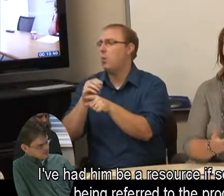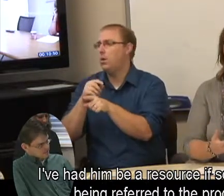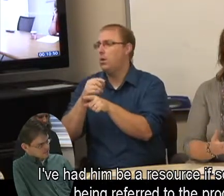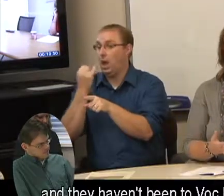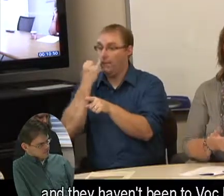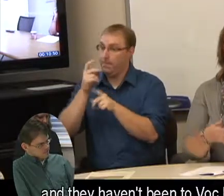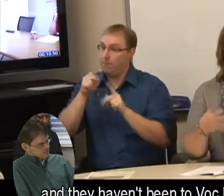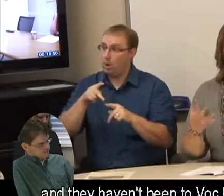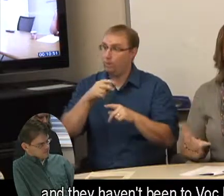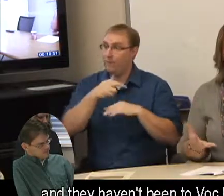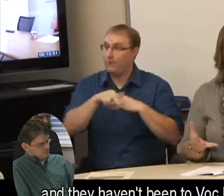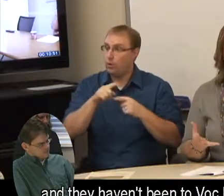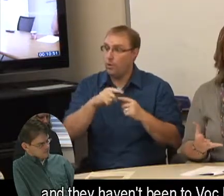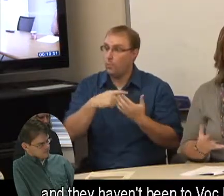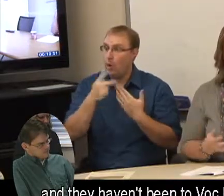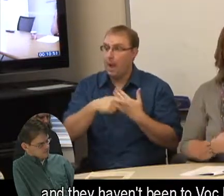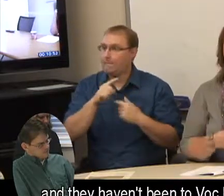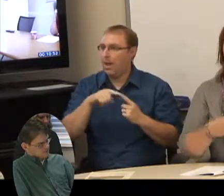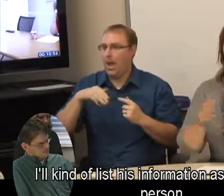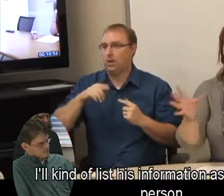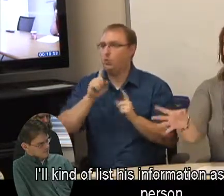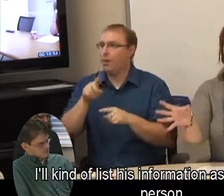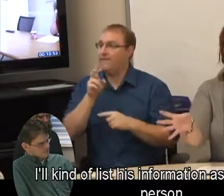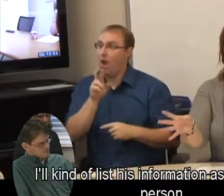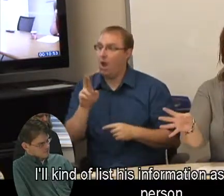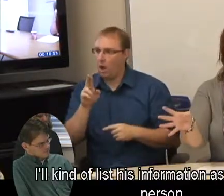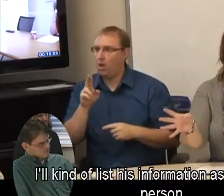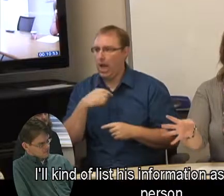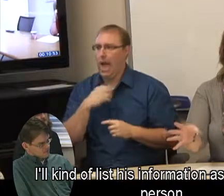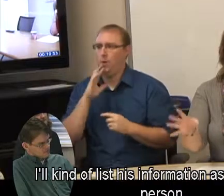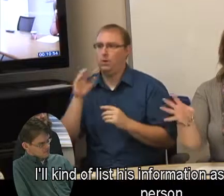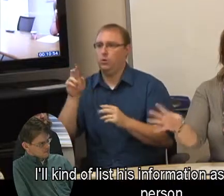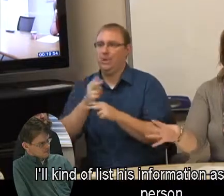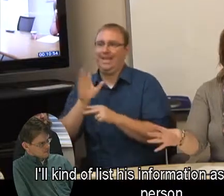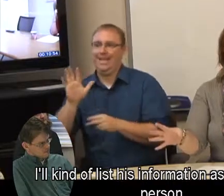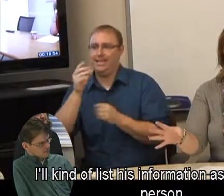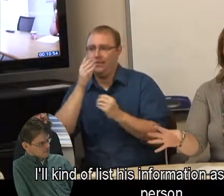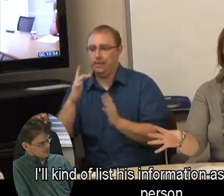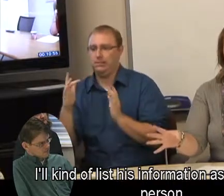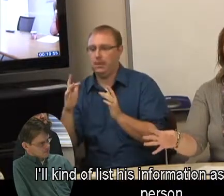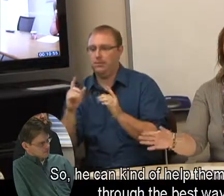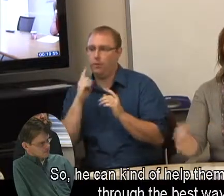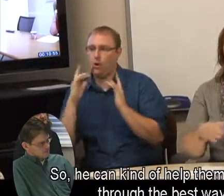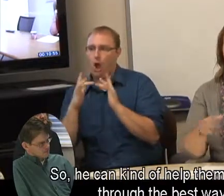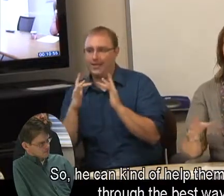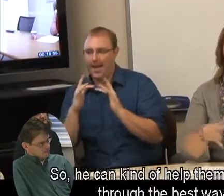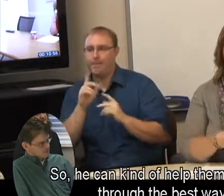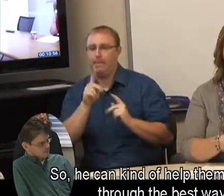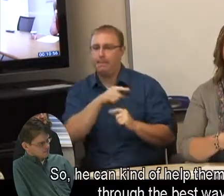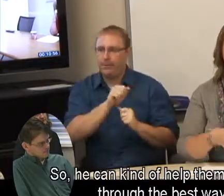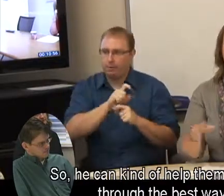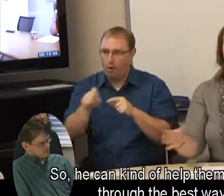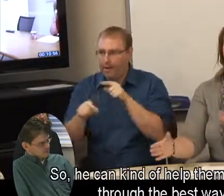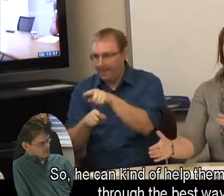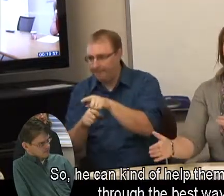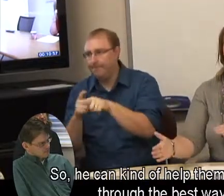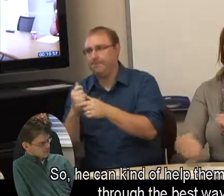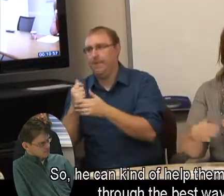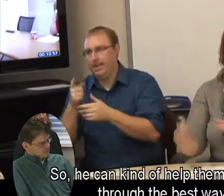referred to the program and they haven't been to voc rehab yet, I'll kind of list his information as the contact person so he can kind of help them